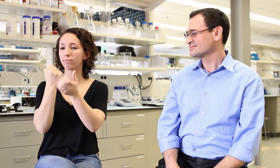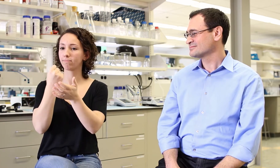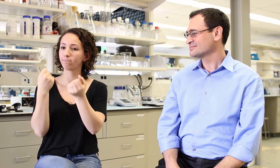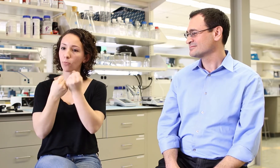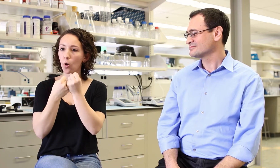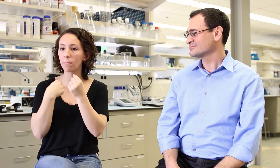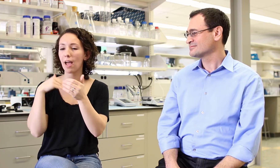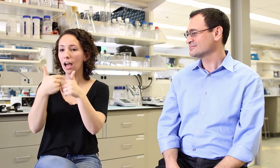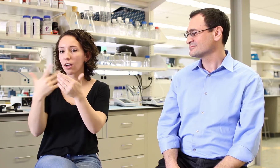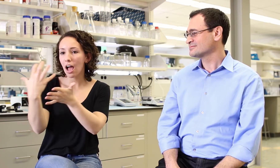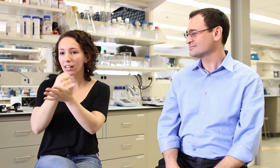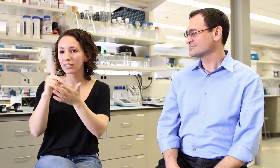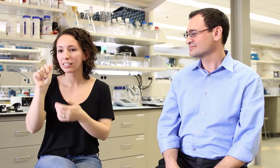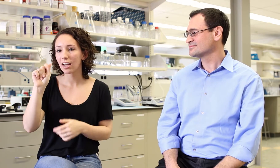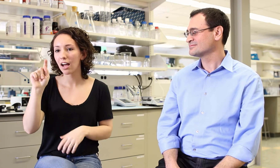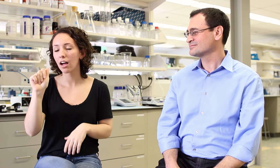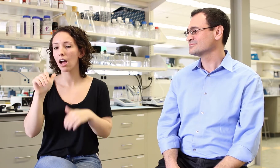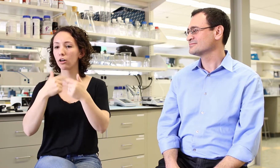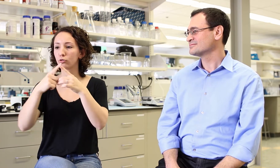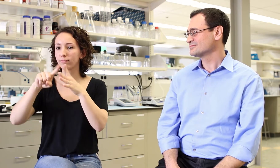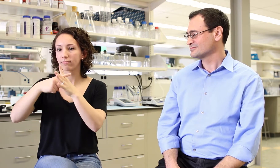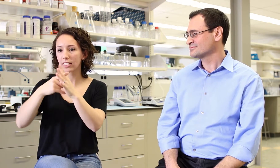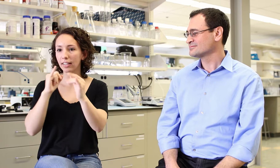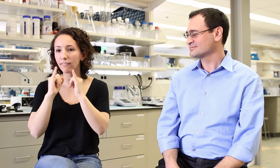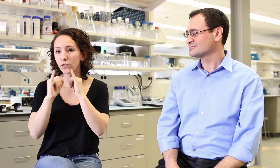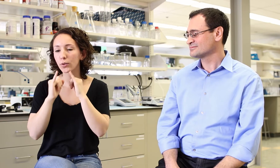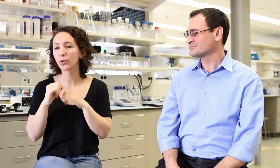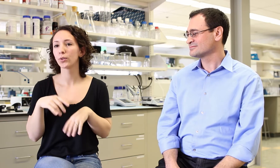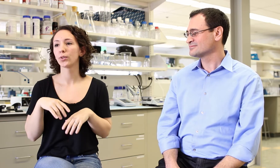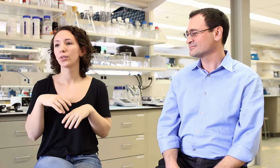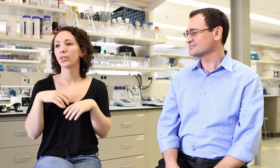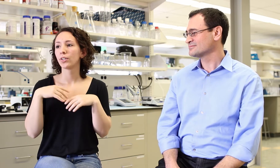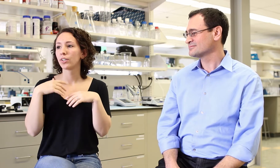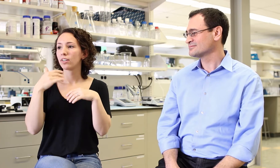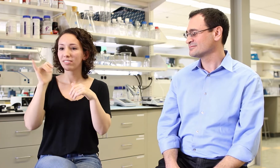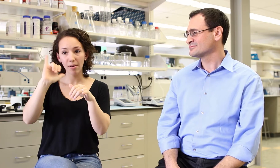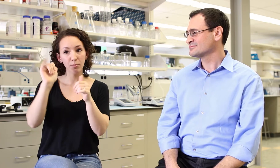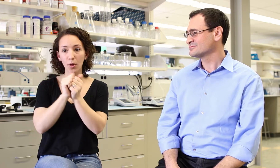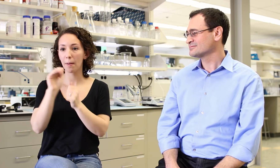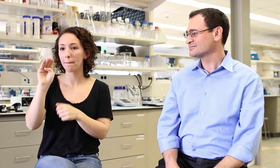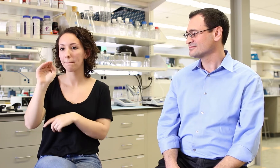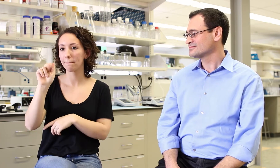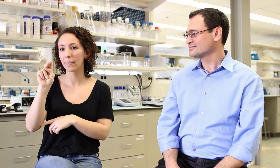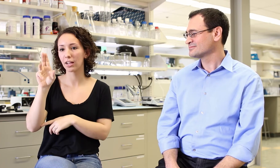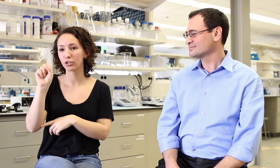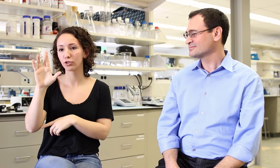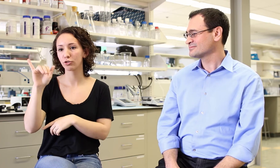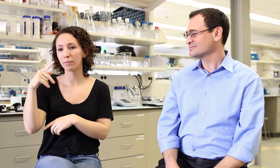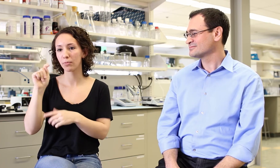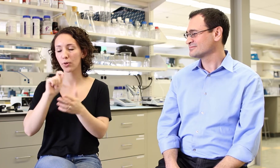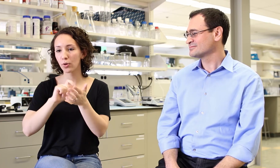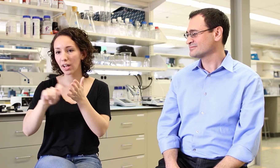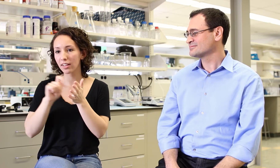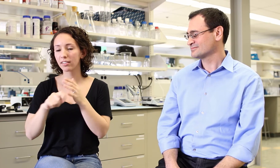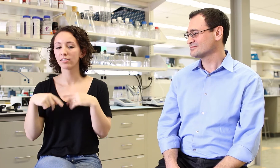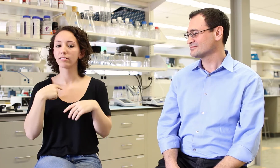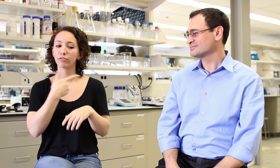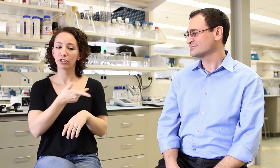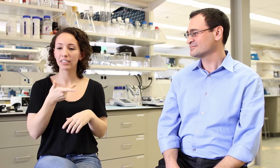taught me how to collect data, how to begin an interview, and also how to do manuscript writing. The